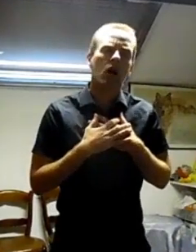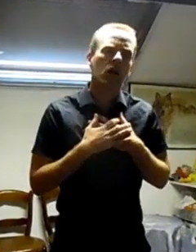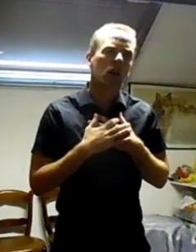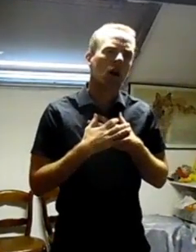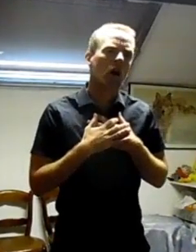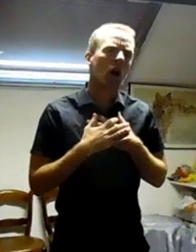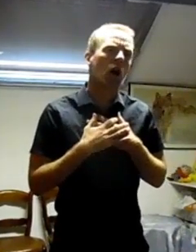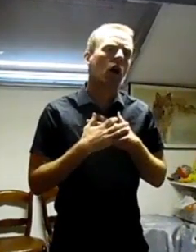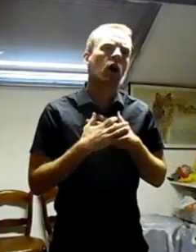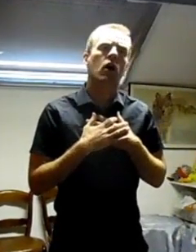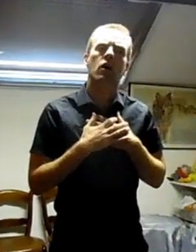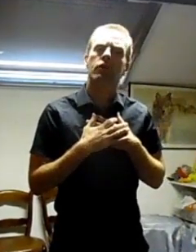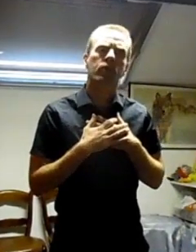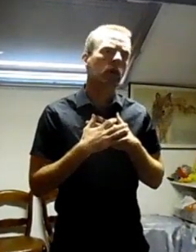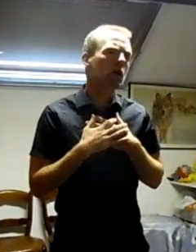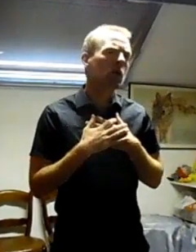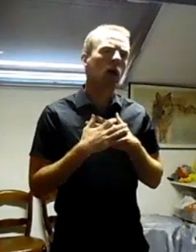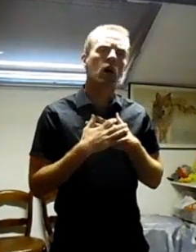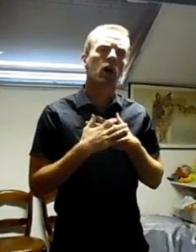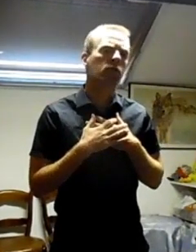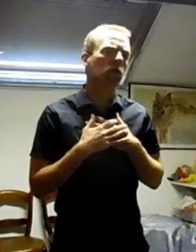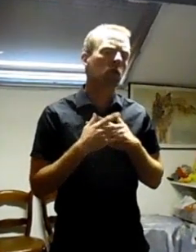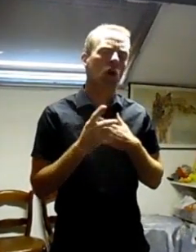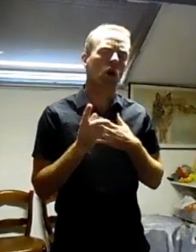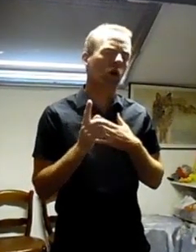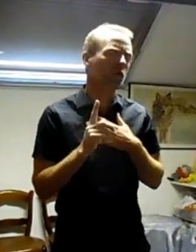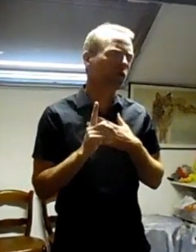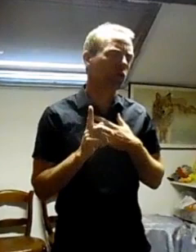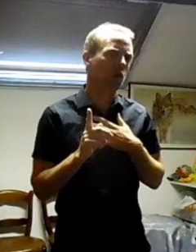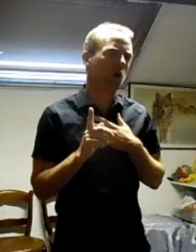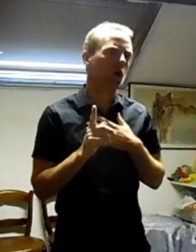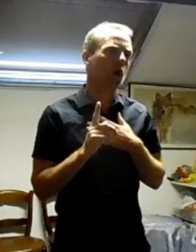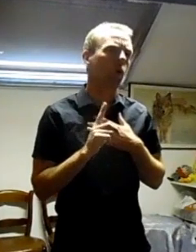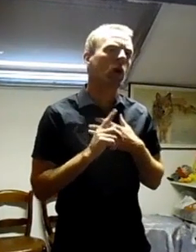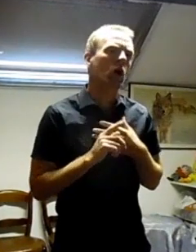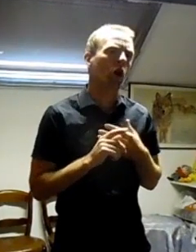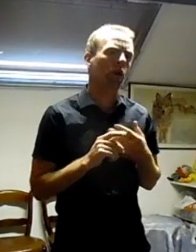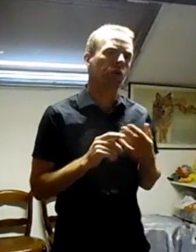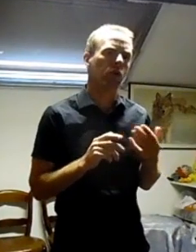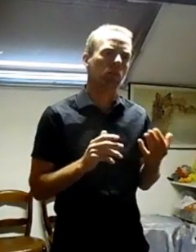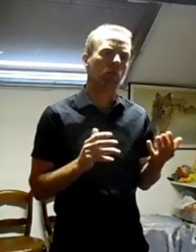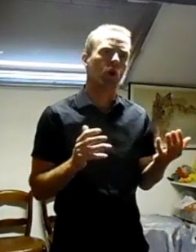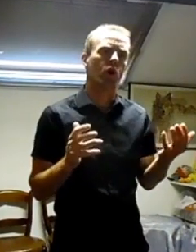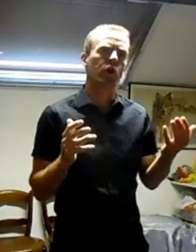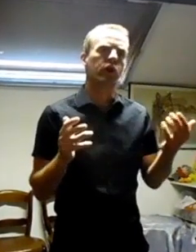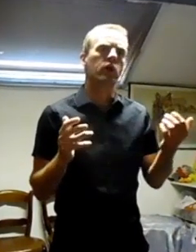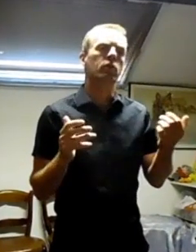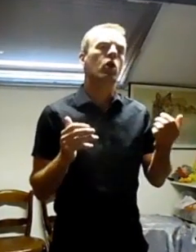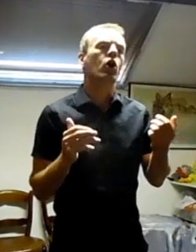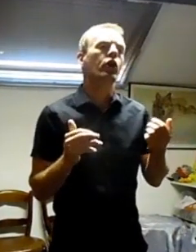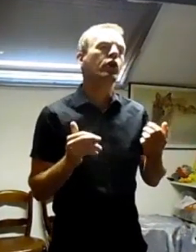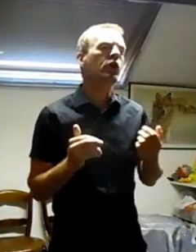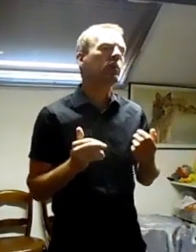my love forever own to go, On the bony bony